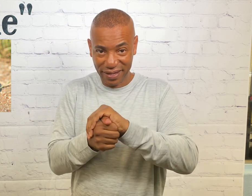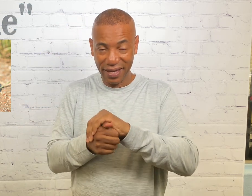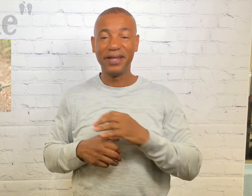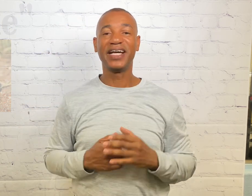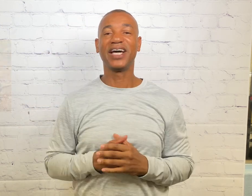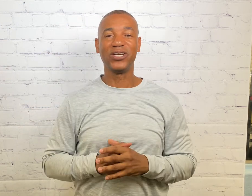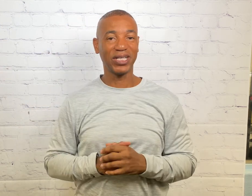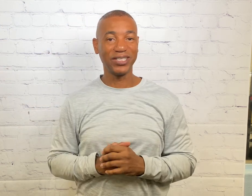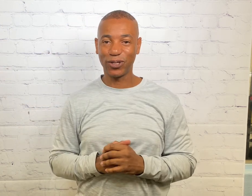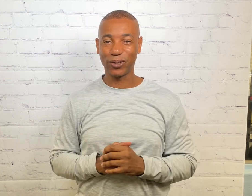That's how you sign turtle.